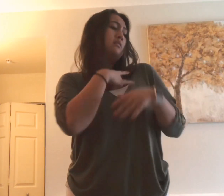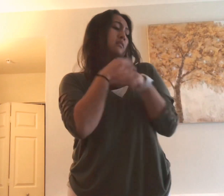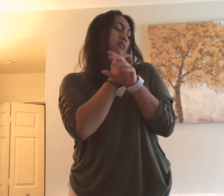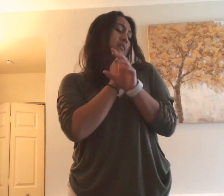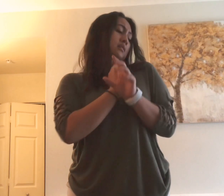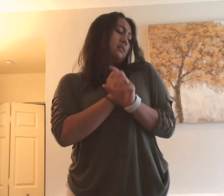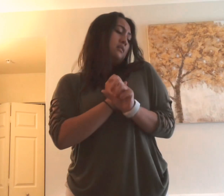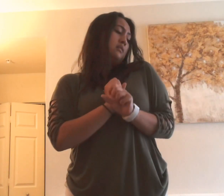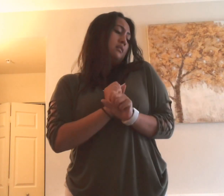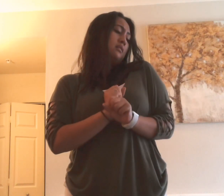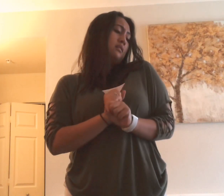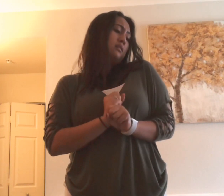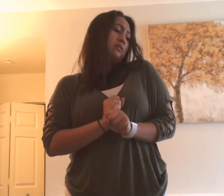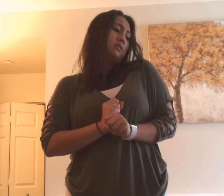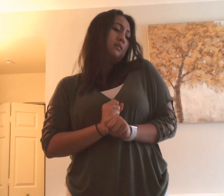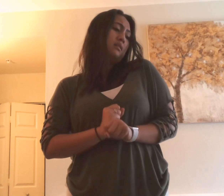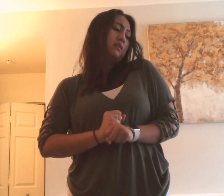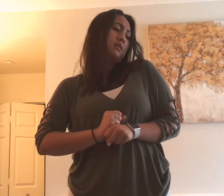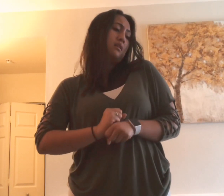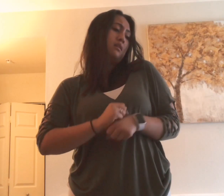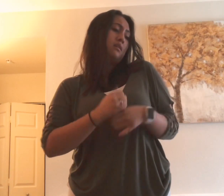used to being someone you loved